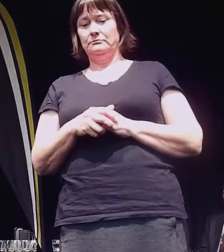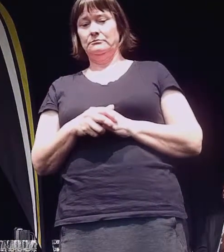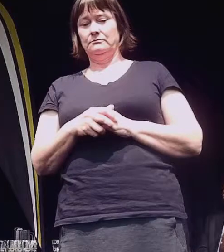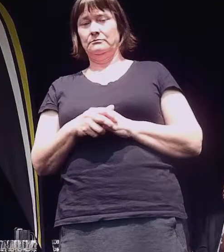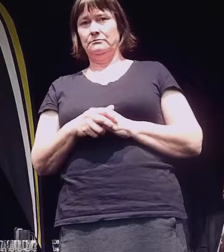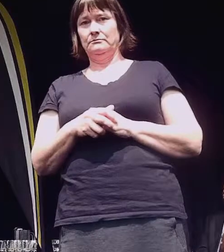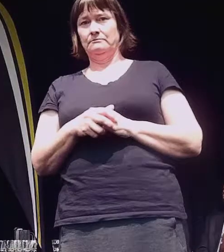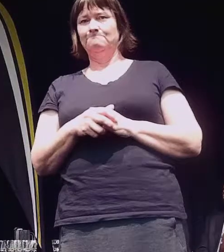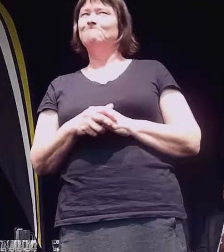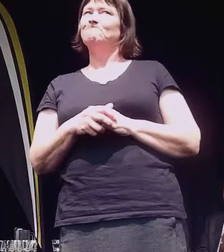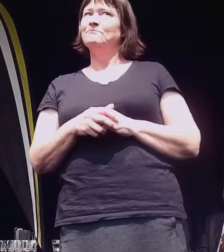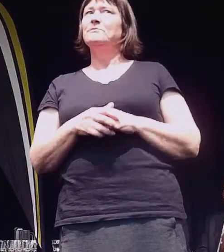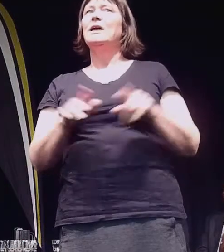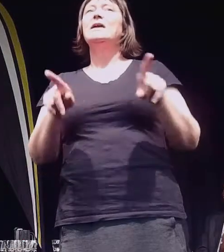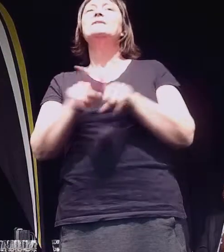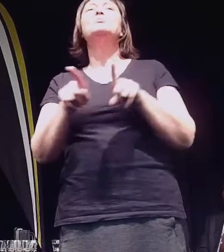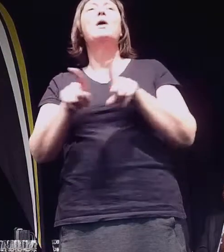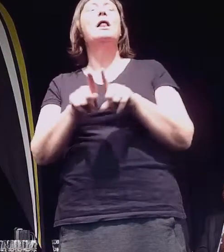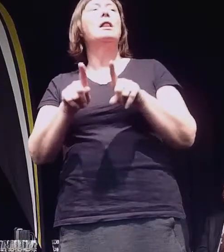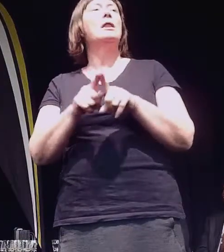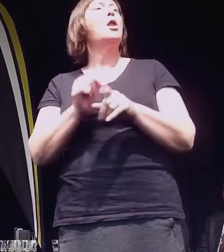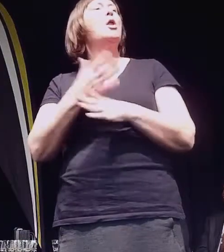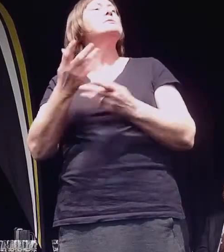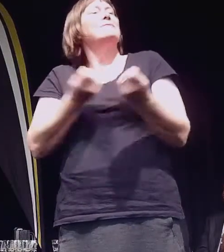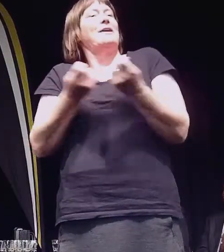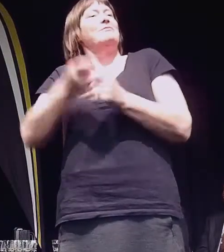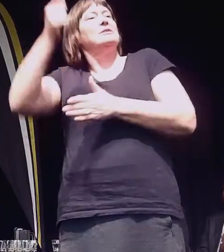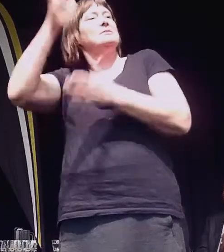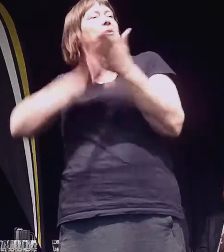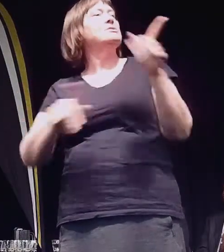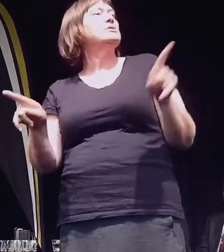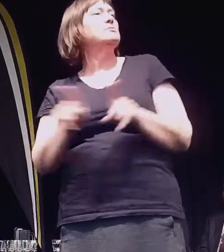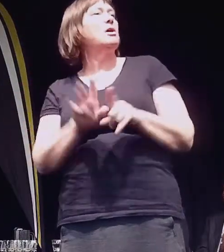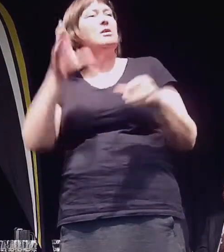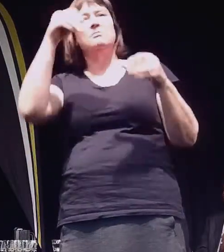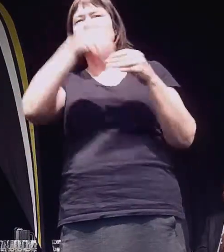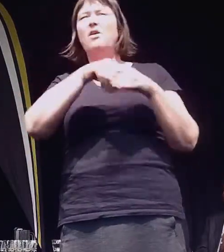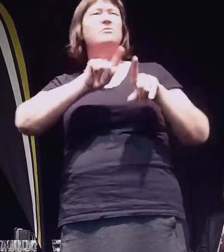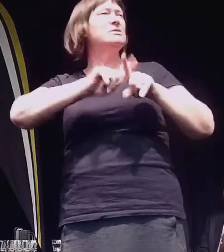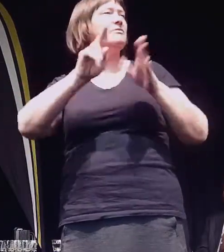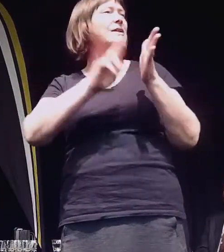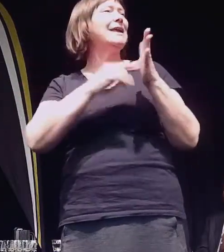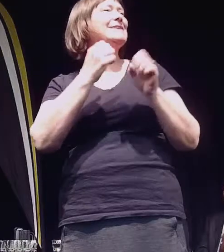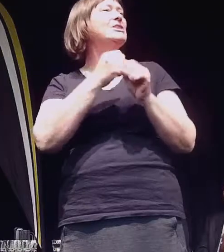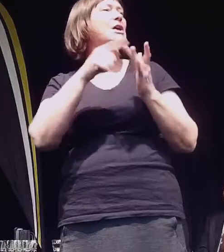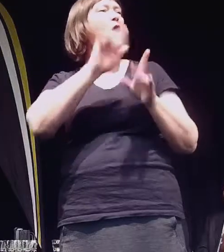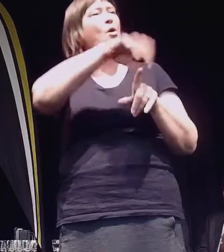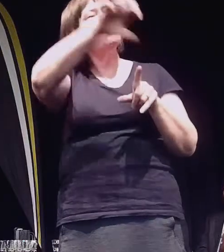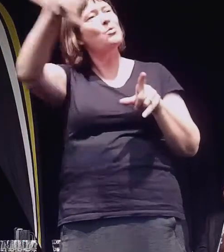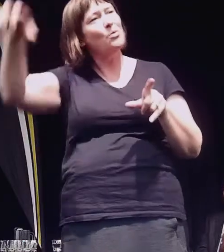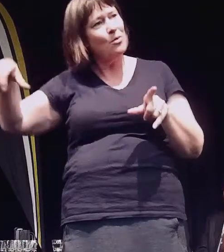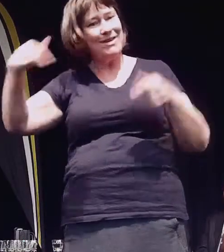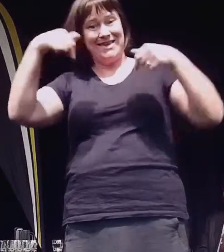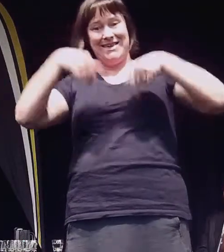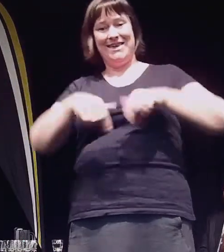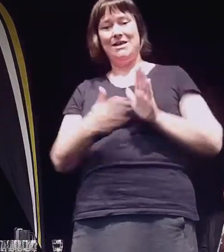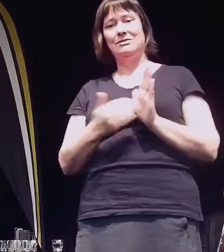In addition to that, I've got widespread governance experience as well. I've been involved in NGOs here in New Zealand and overseas.